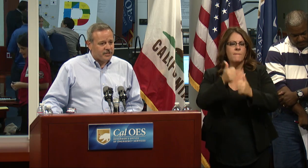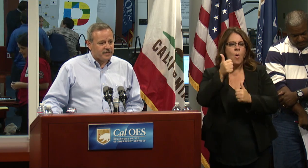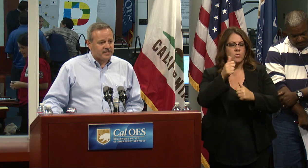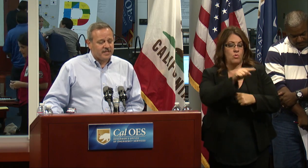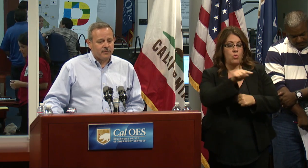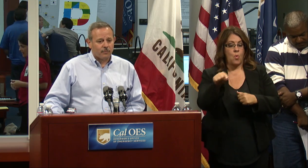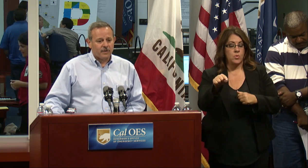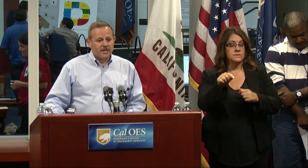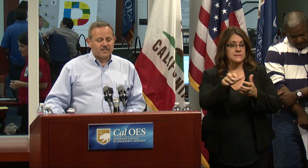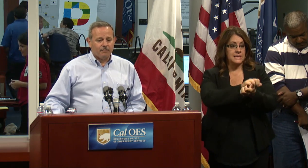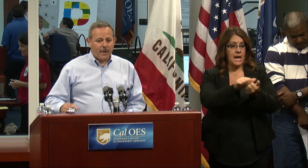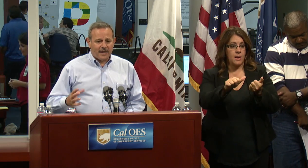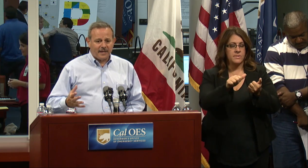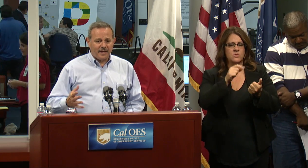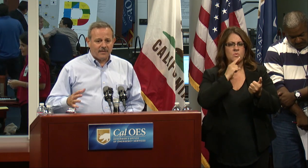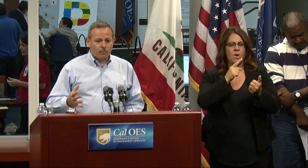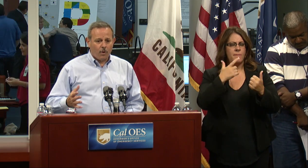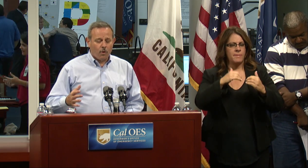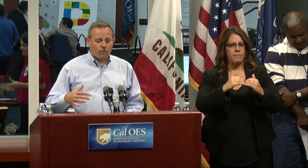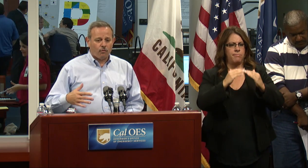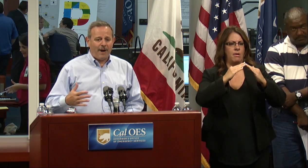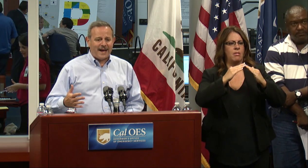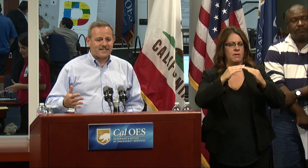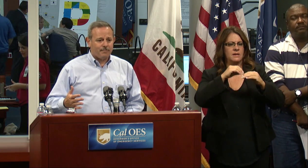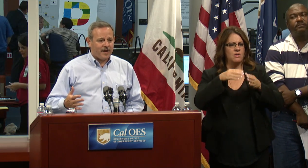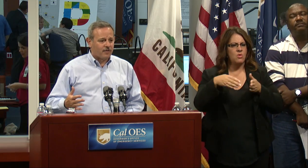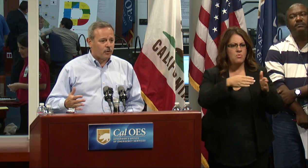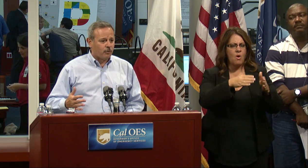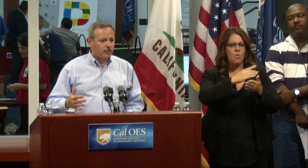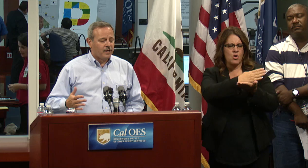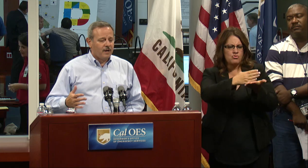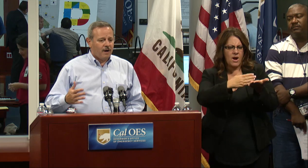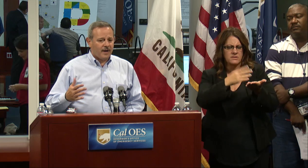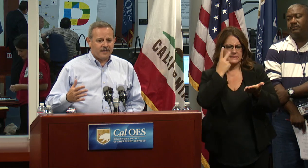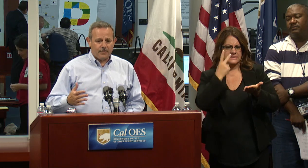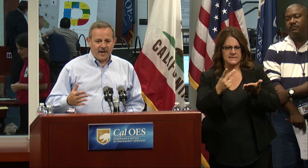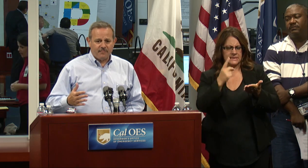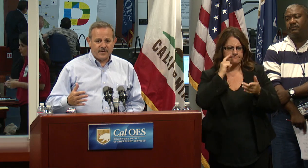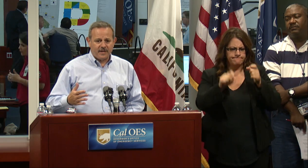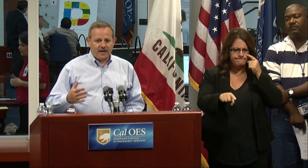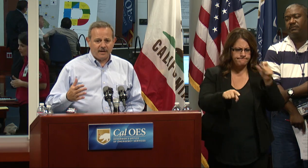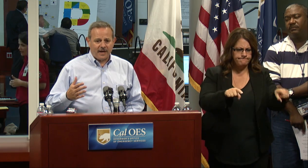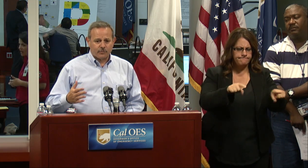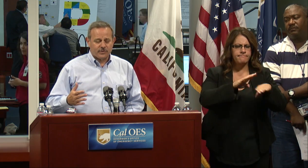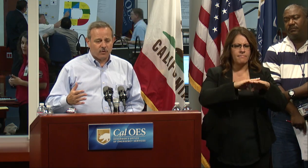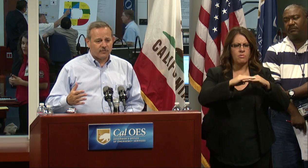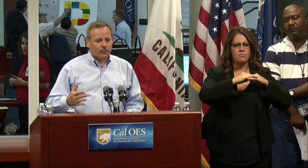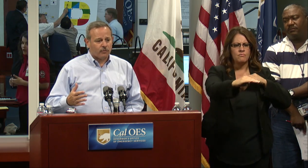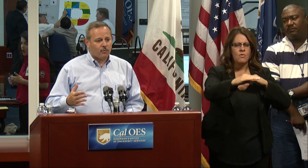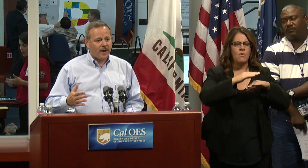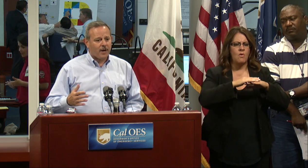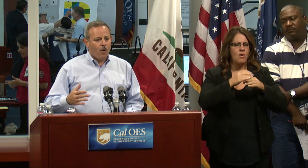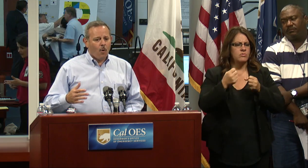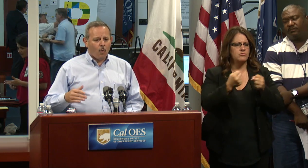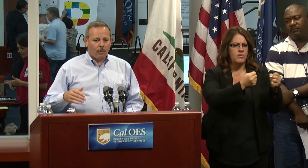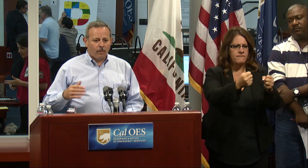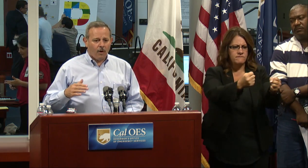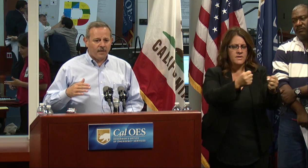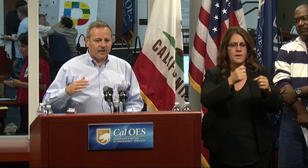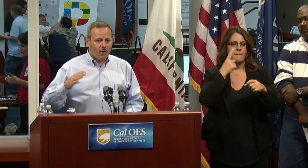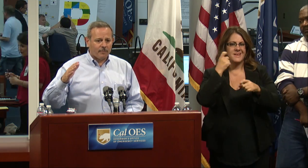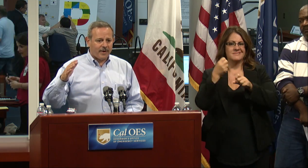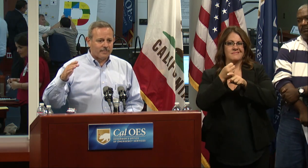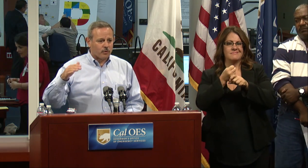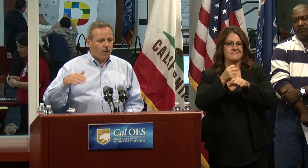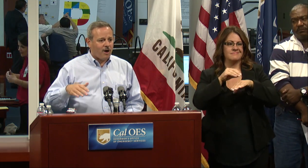damage is either some buckling in the road or cracks that may have occurred in the pavement as a result of the earthquake, or